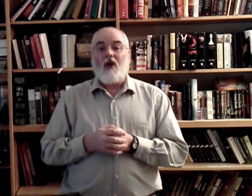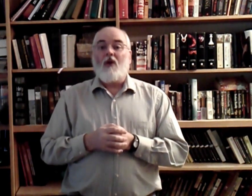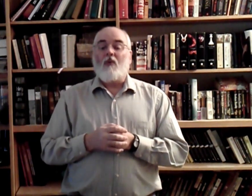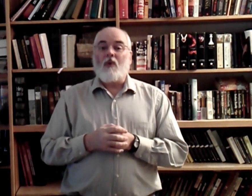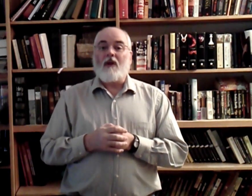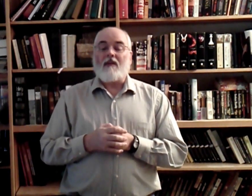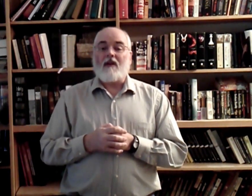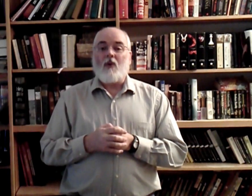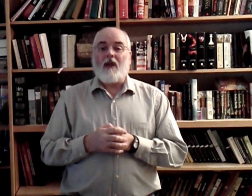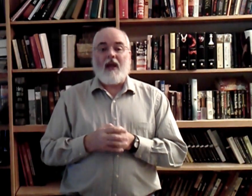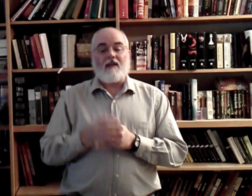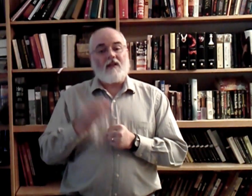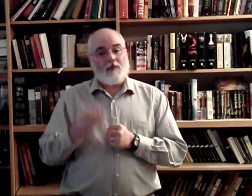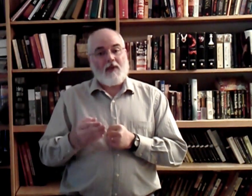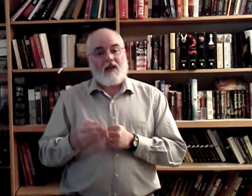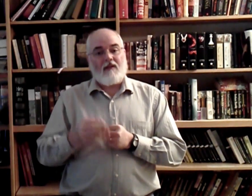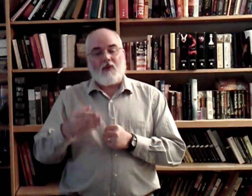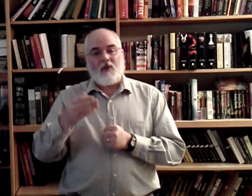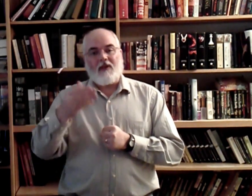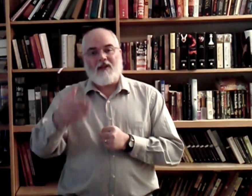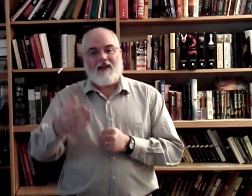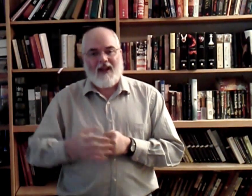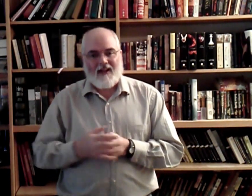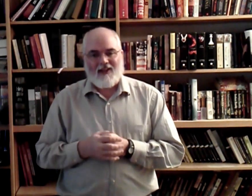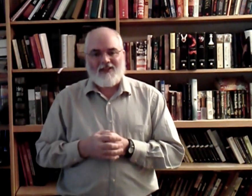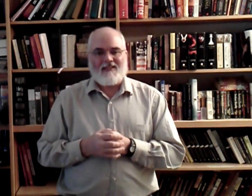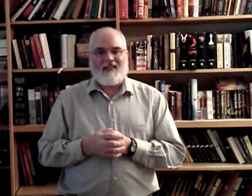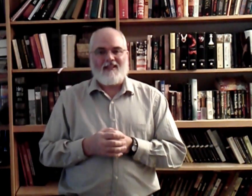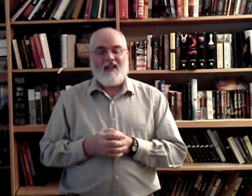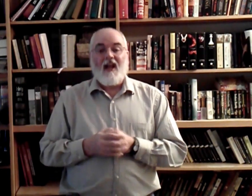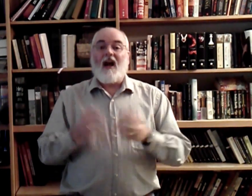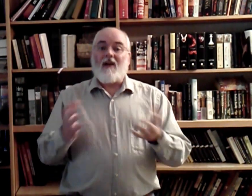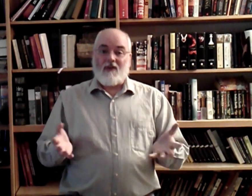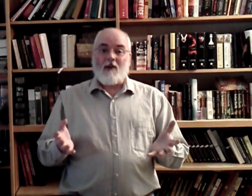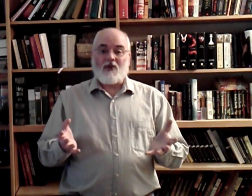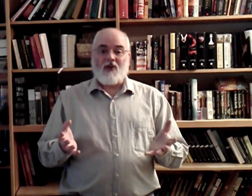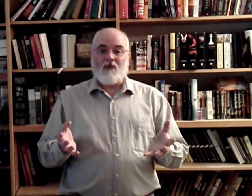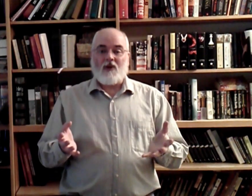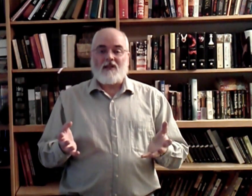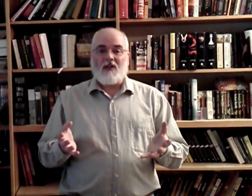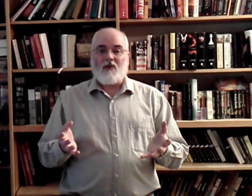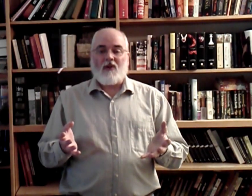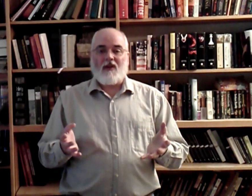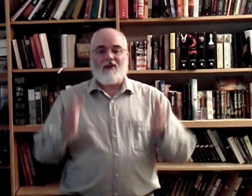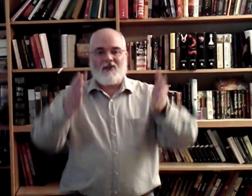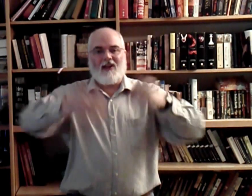with it going at the speed that it will be done at LTC. I'm very much looking forward to seeing you all there. Good luck.